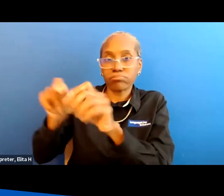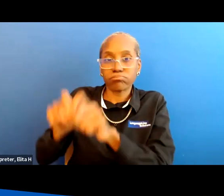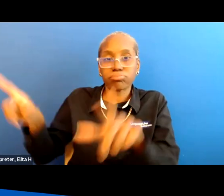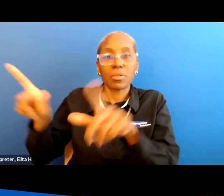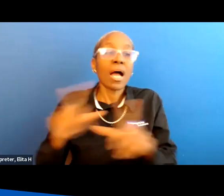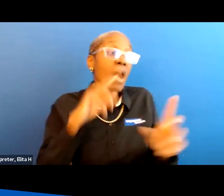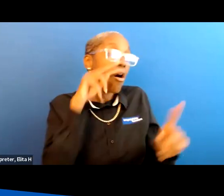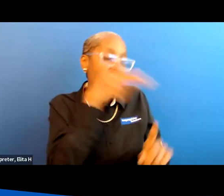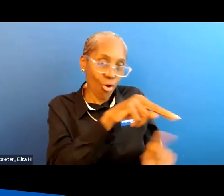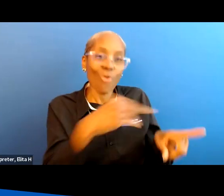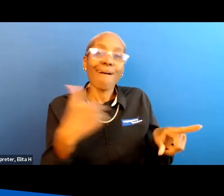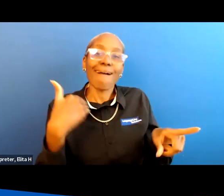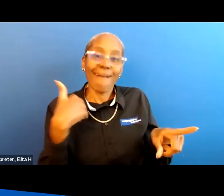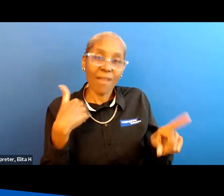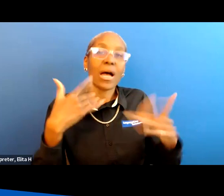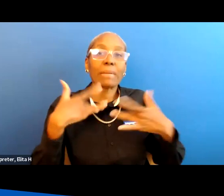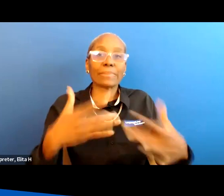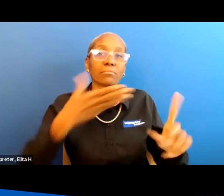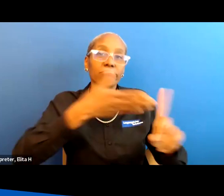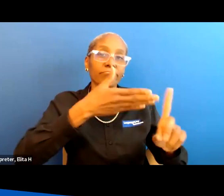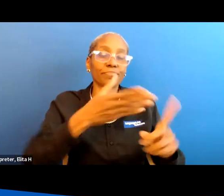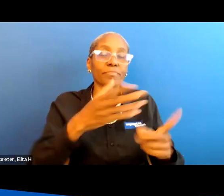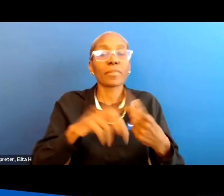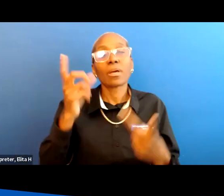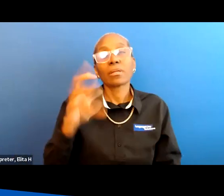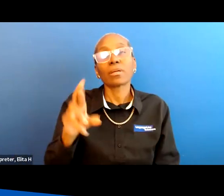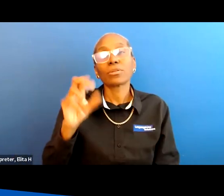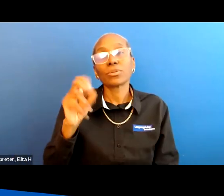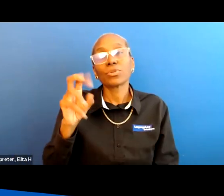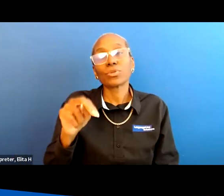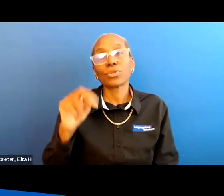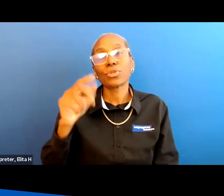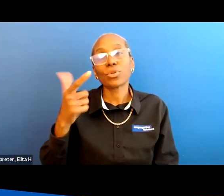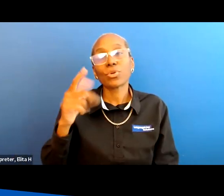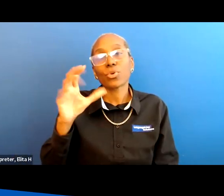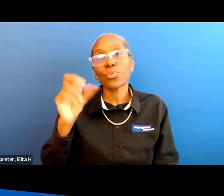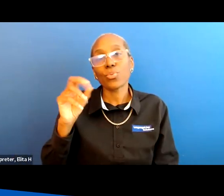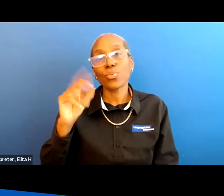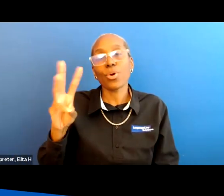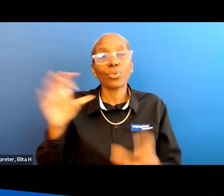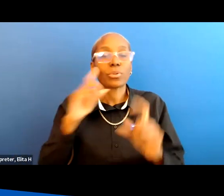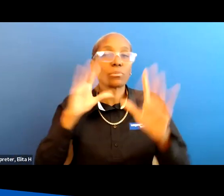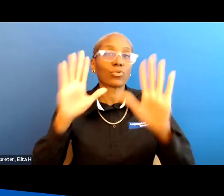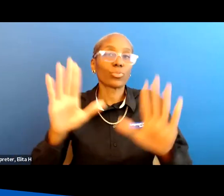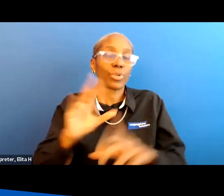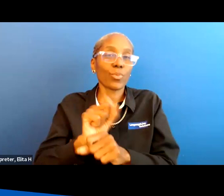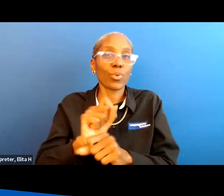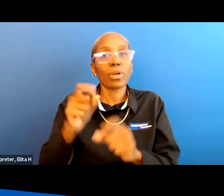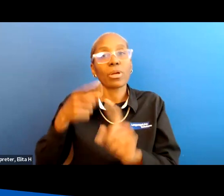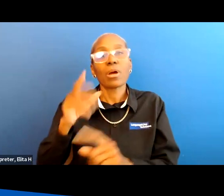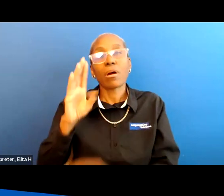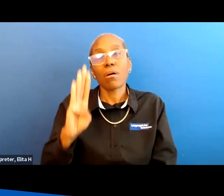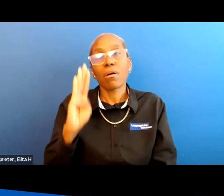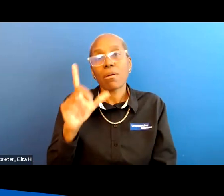in the community she's she's my go-to person we had dr susan grow who's doing some phenomenal work and bladder we're going to be talking